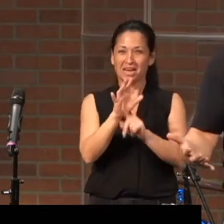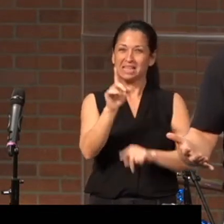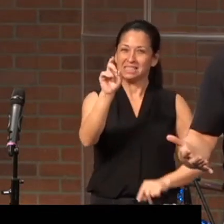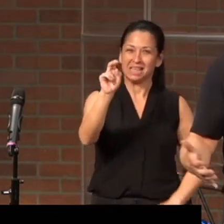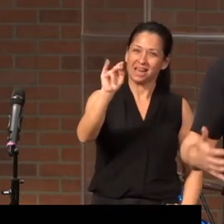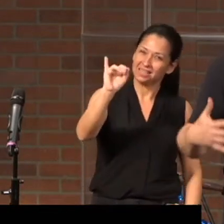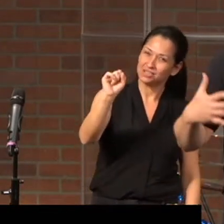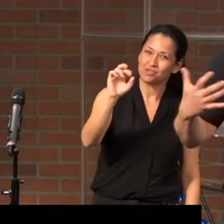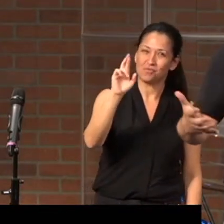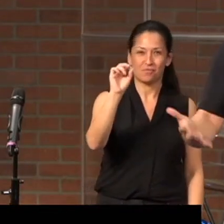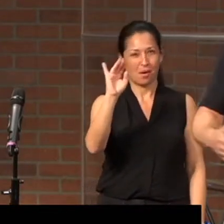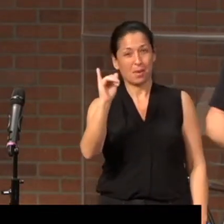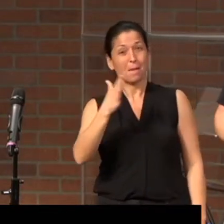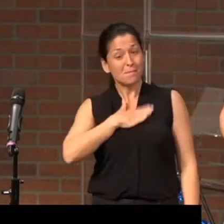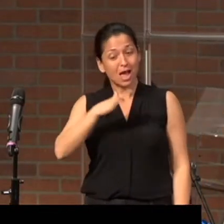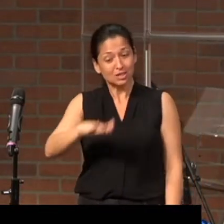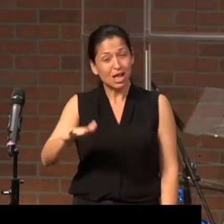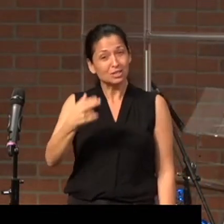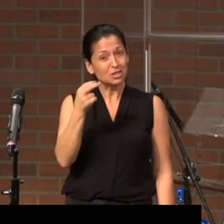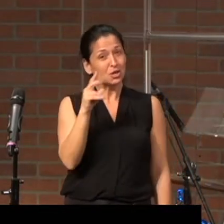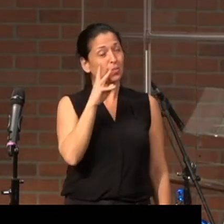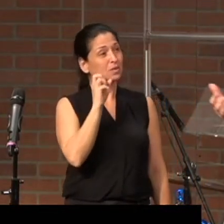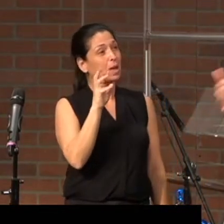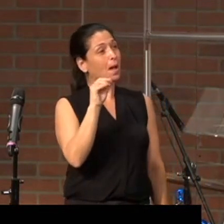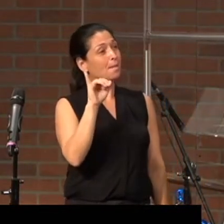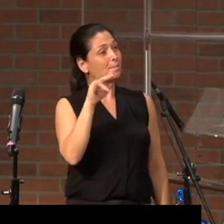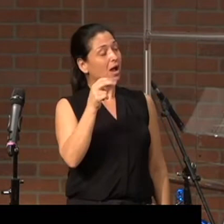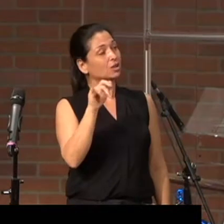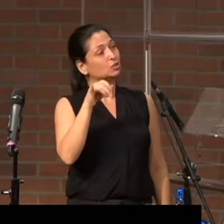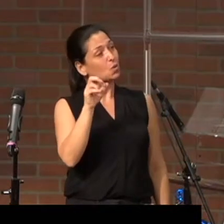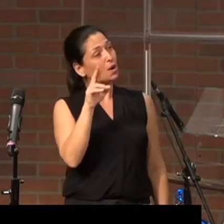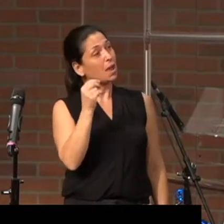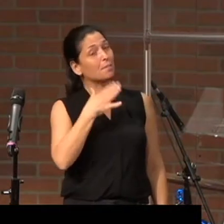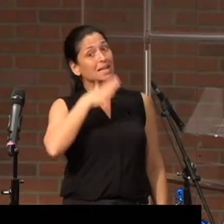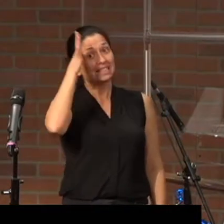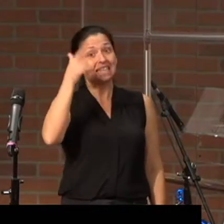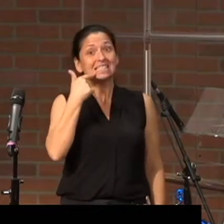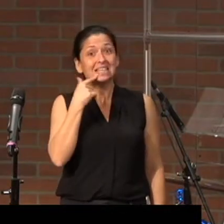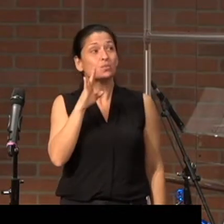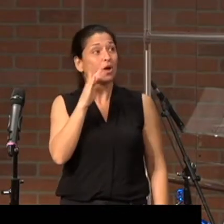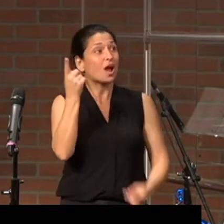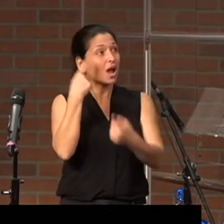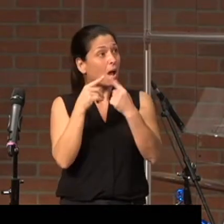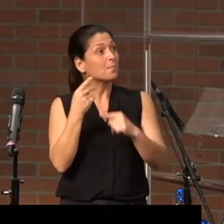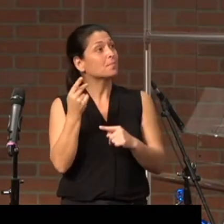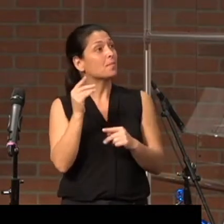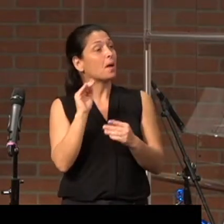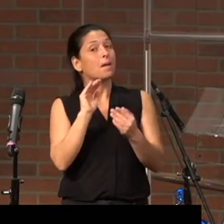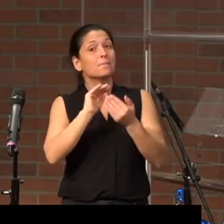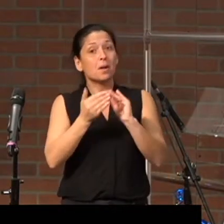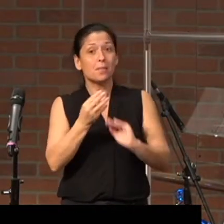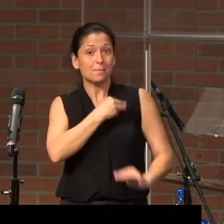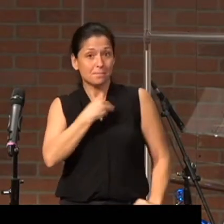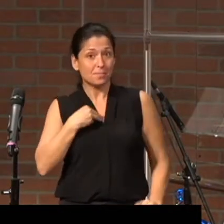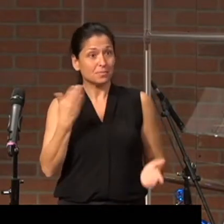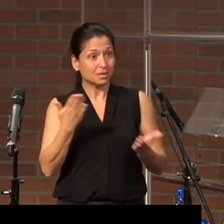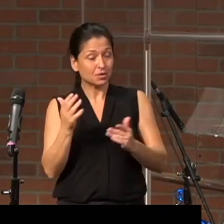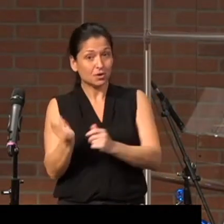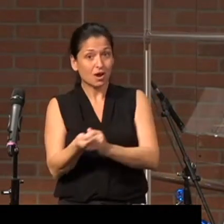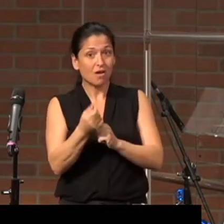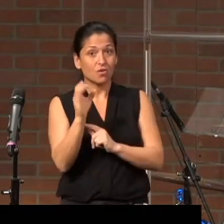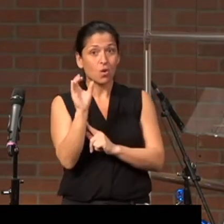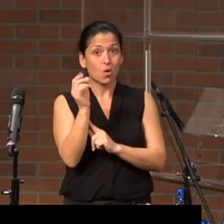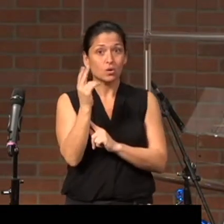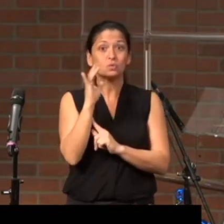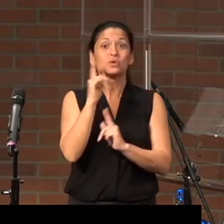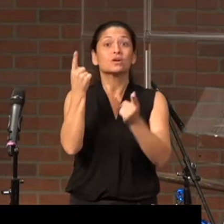hero was Michael Jordan. And my dad said he's coming. He's become a member of this course and he is coming